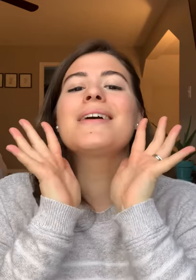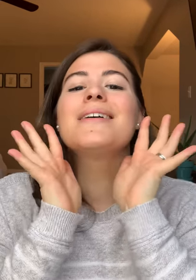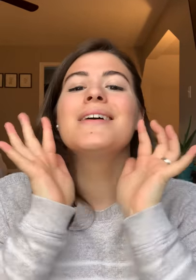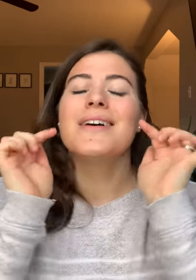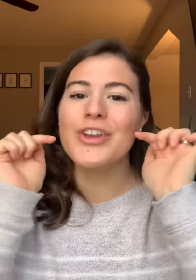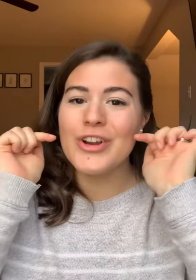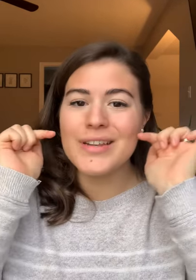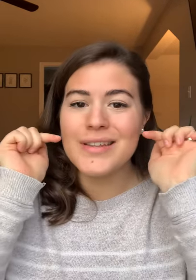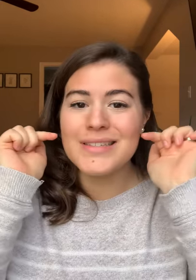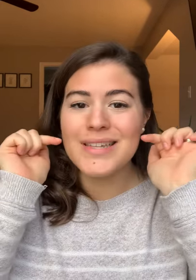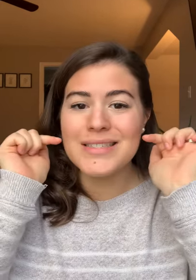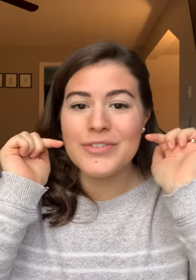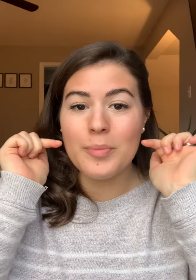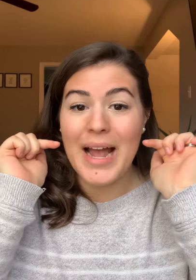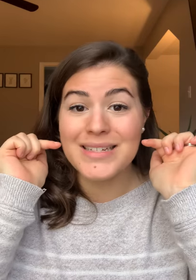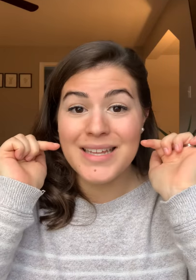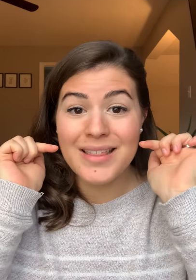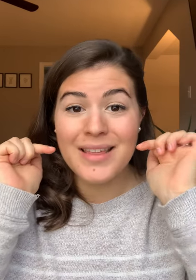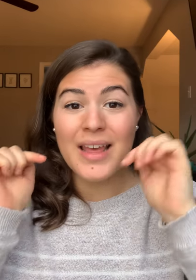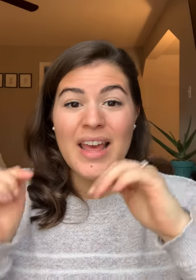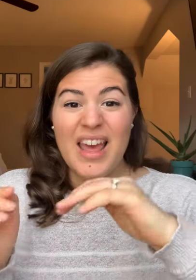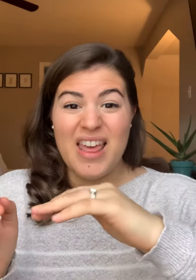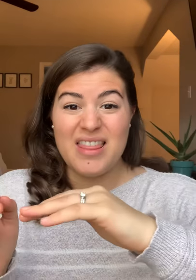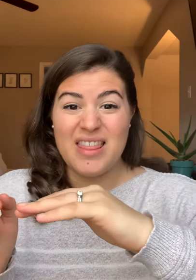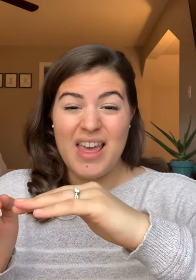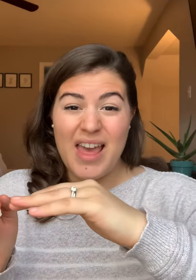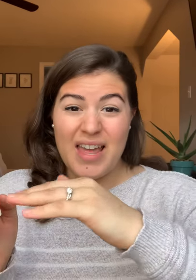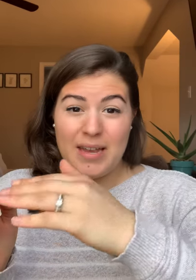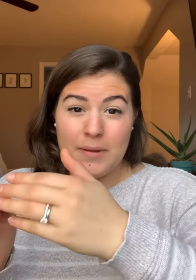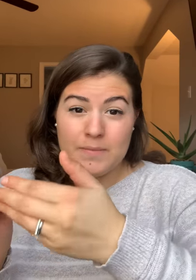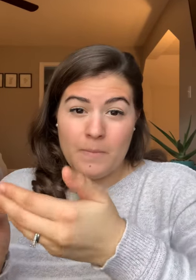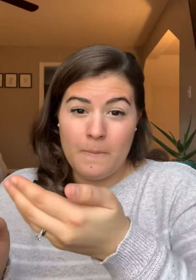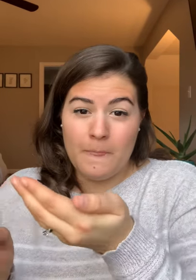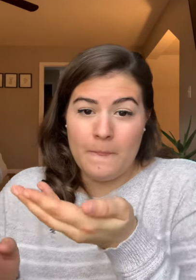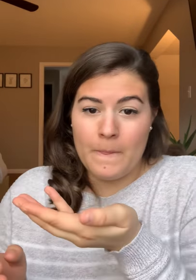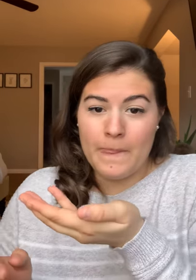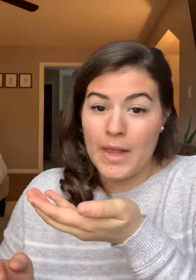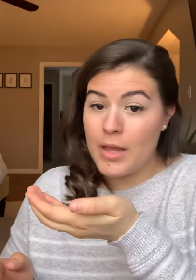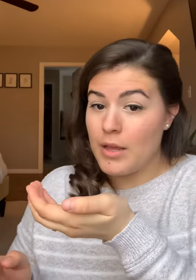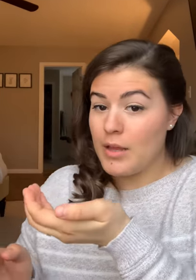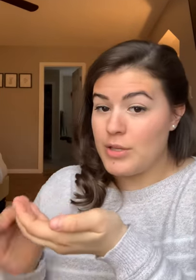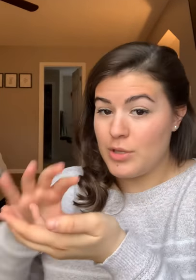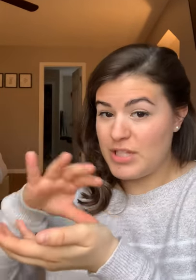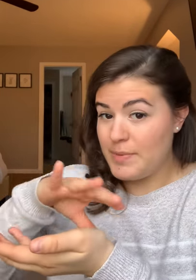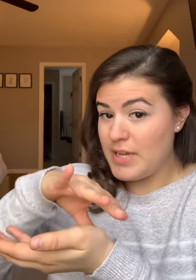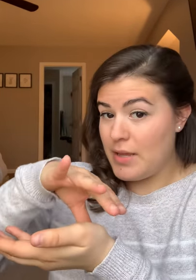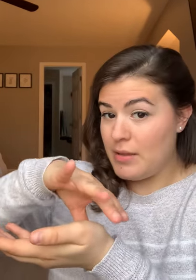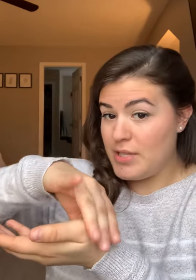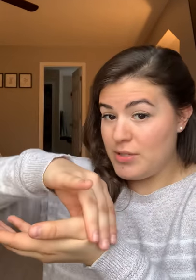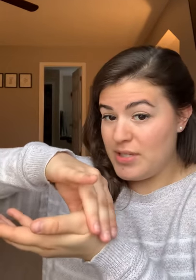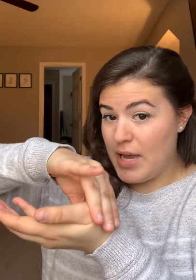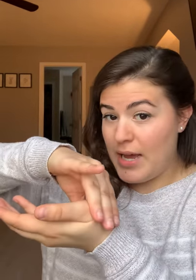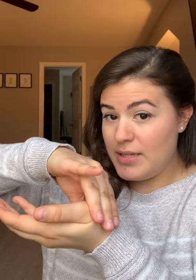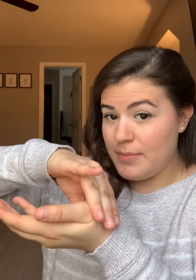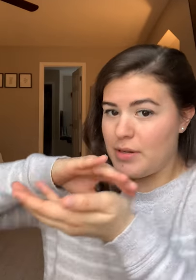you're in the insides of your back teeth and then so let's pretend these are the sides I'm gonna